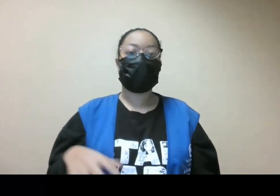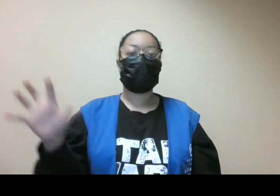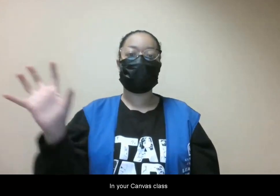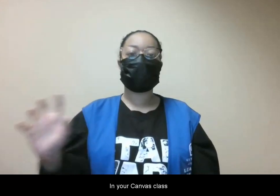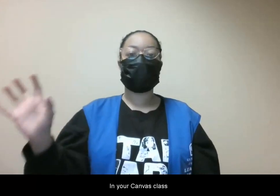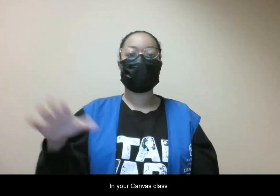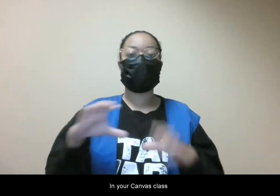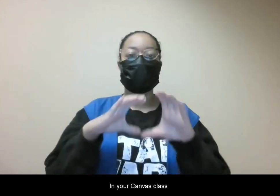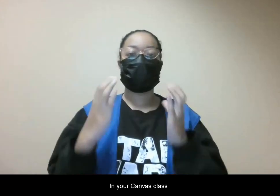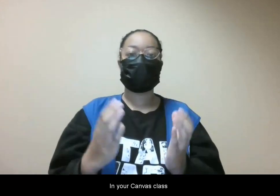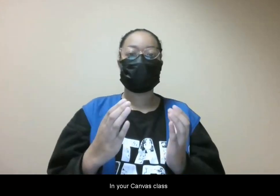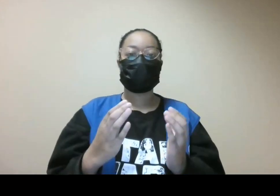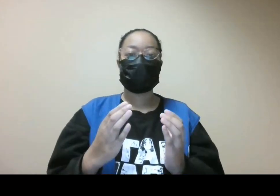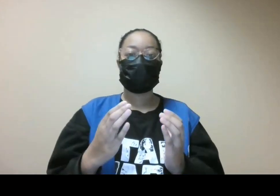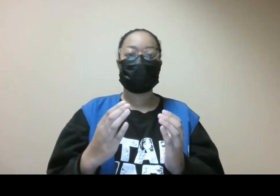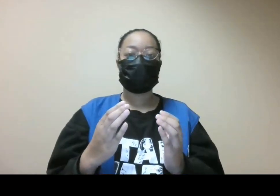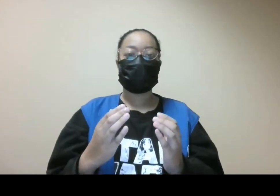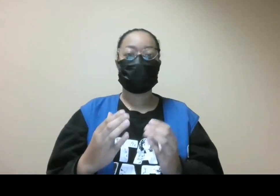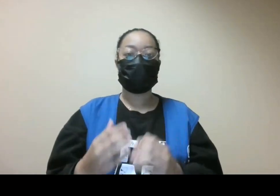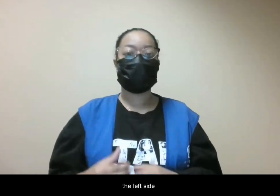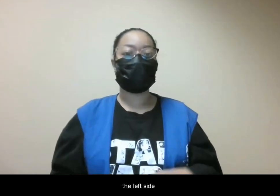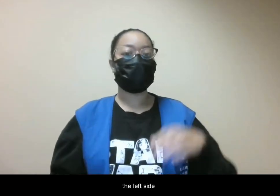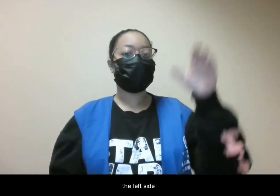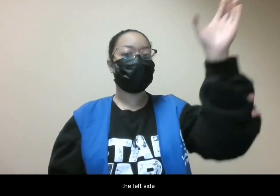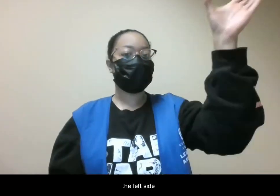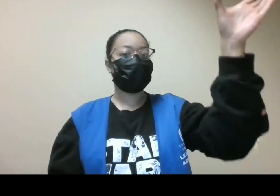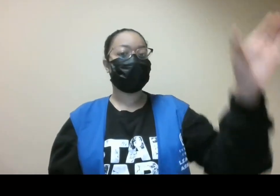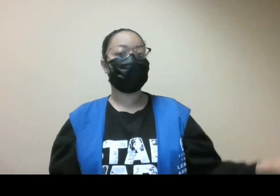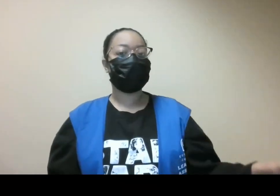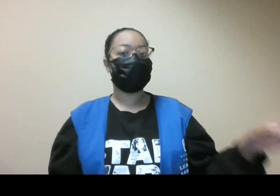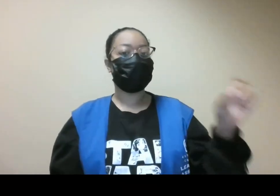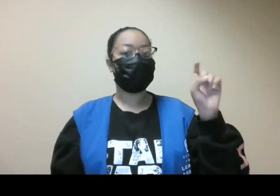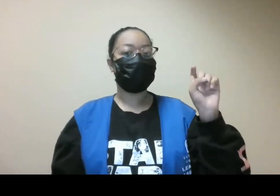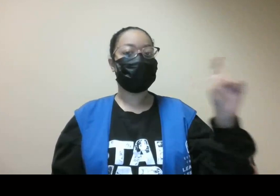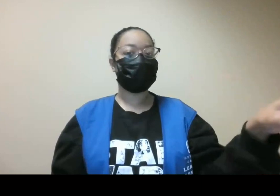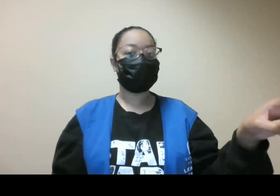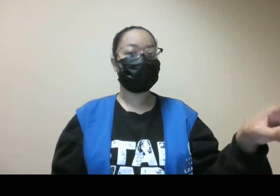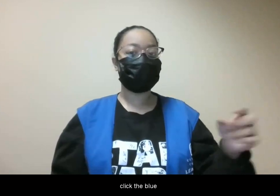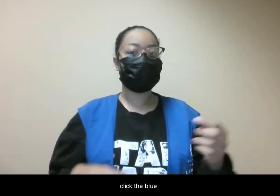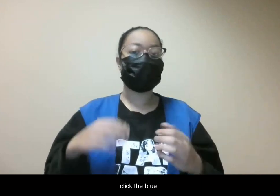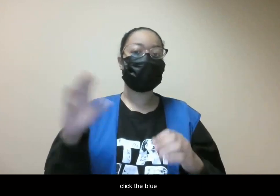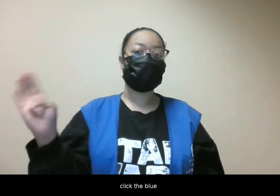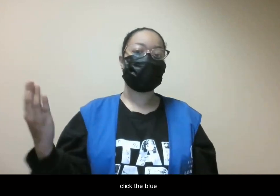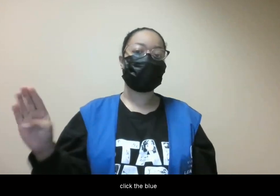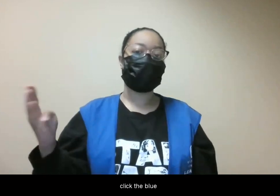In your Canvas class, on the left side, click the blue